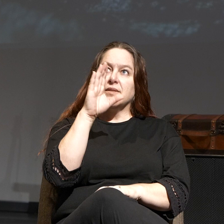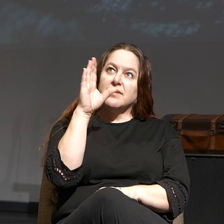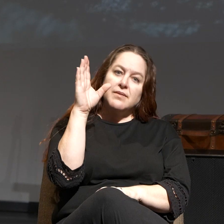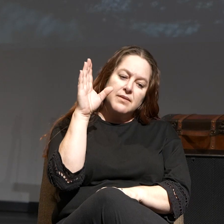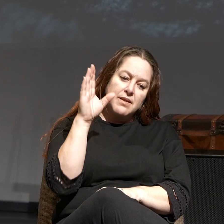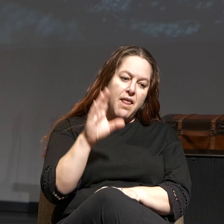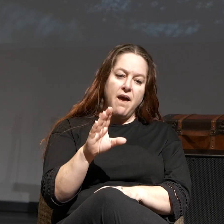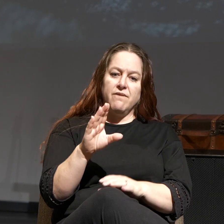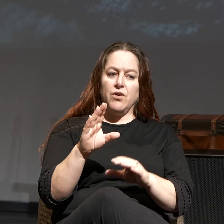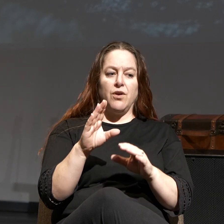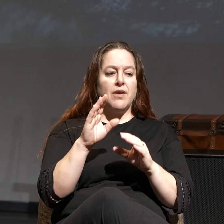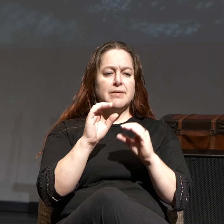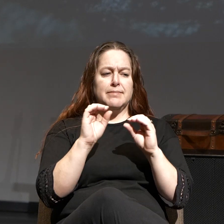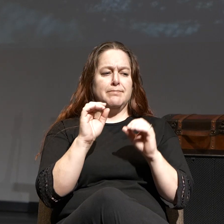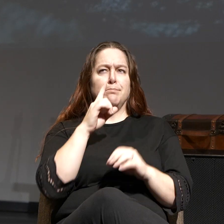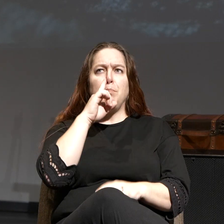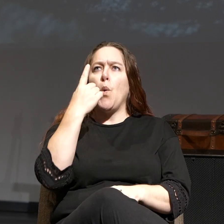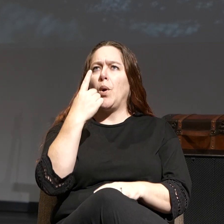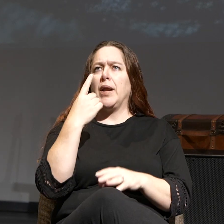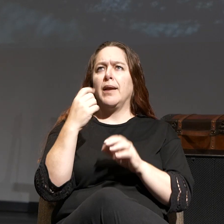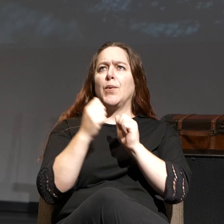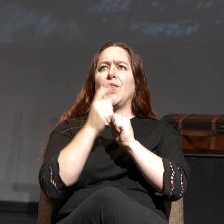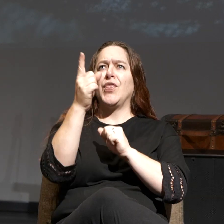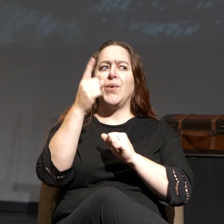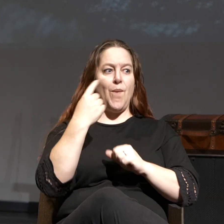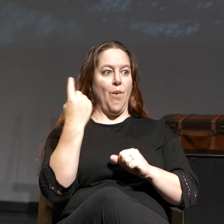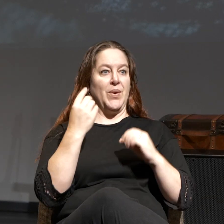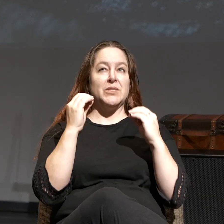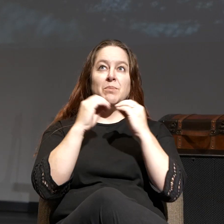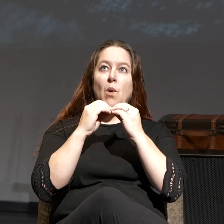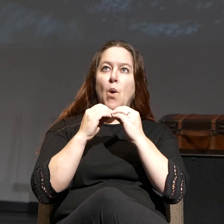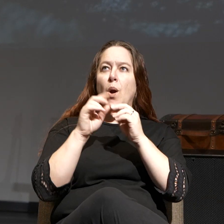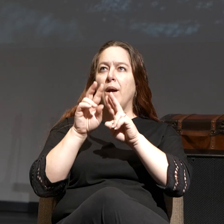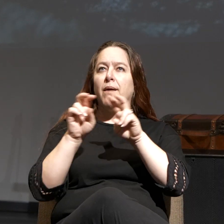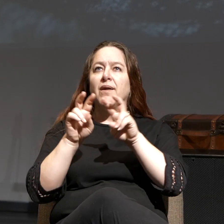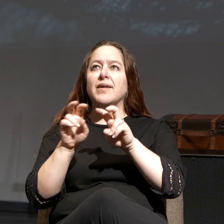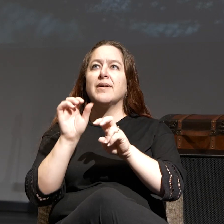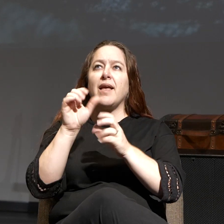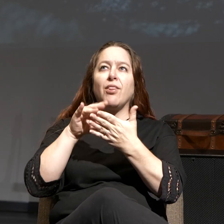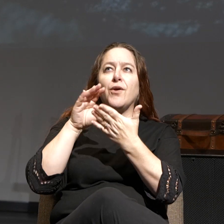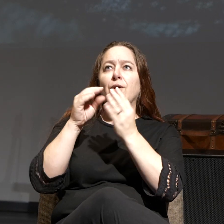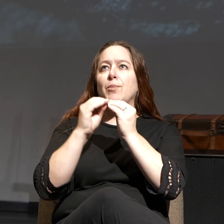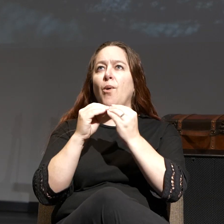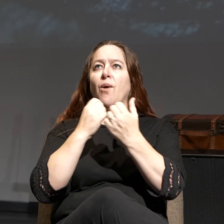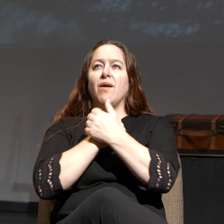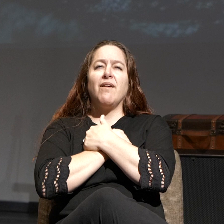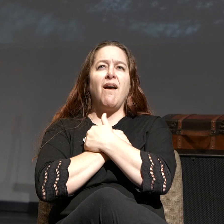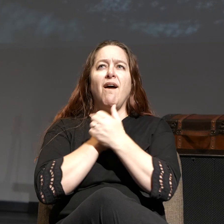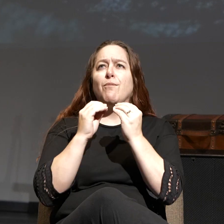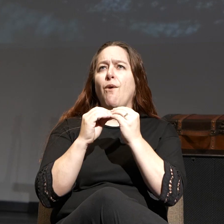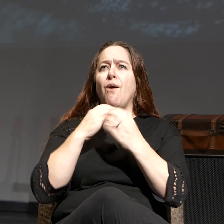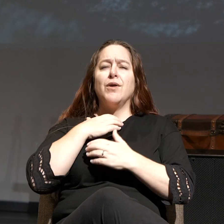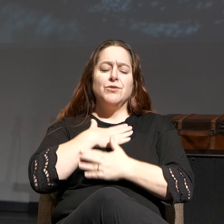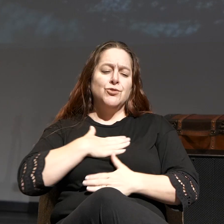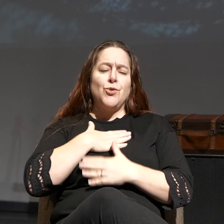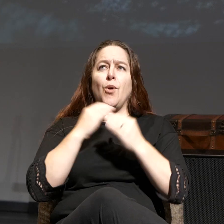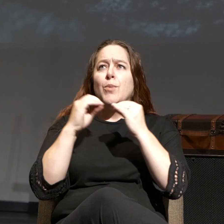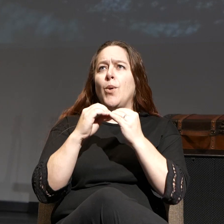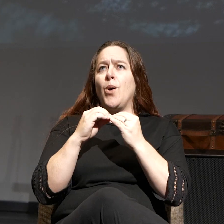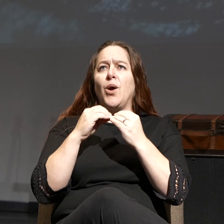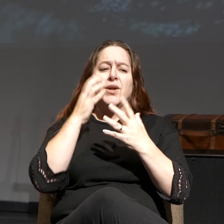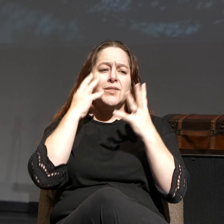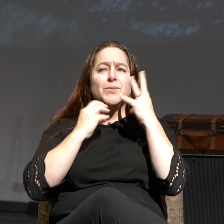ever anything boring about You. There is always more of You to know, more of You to love, more of You to enjoy, more of You to